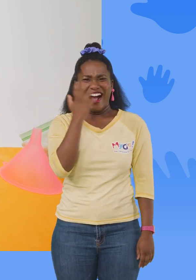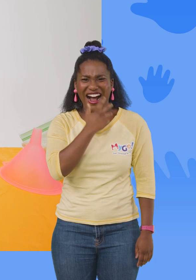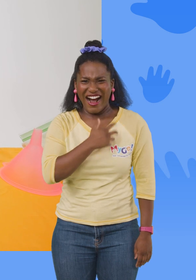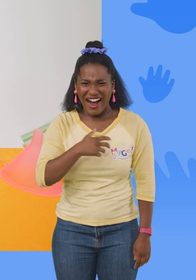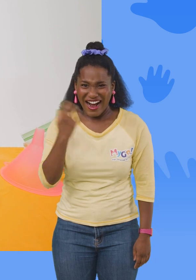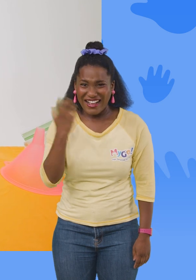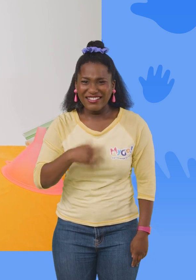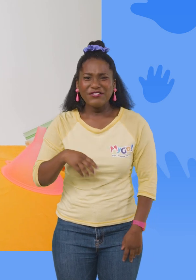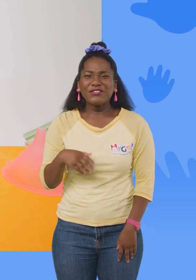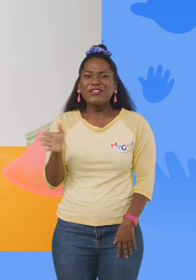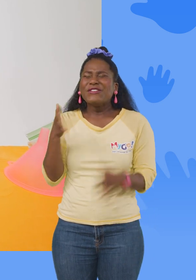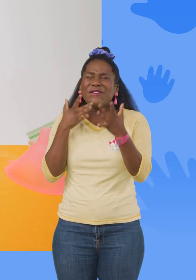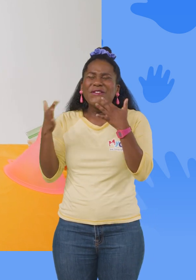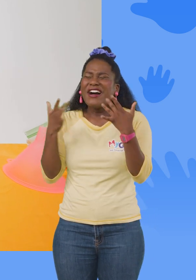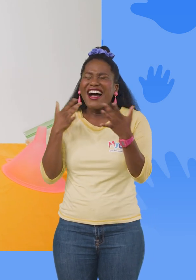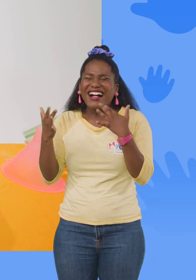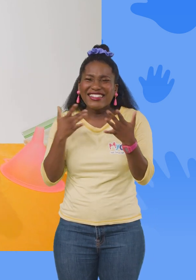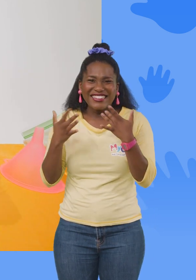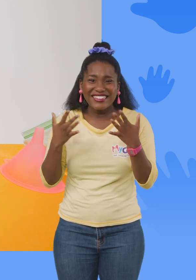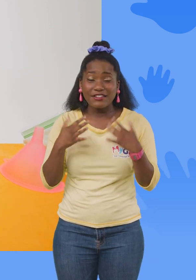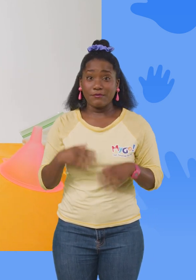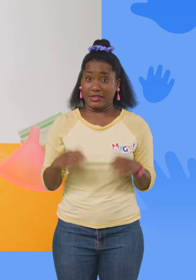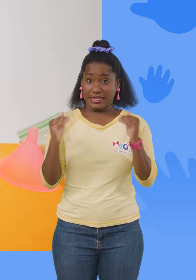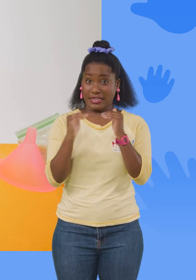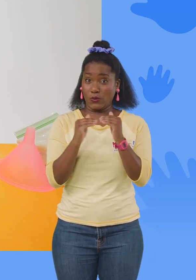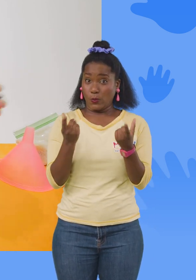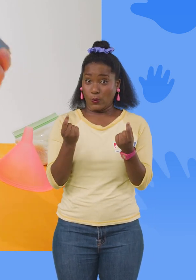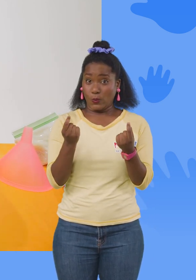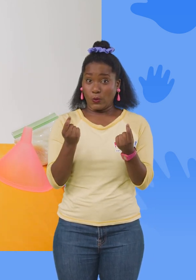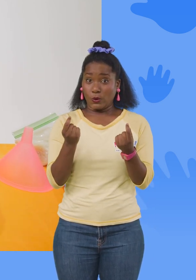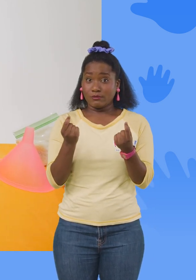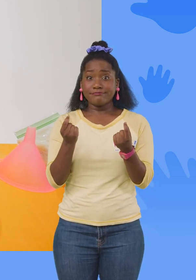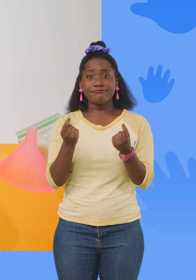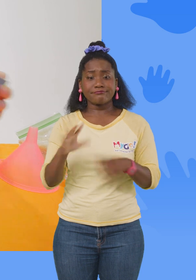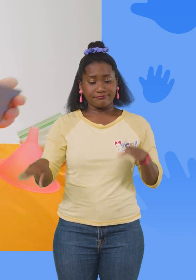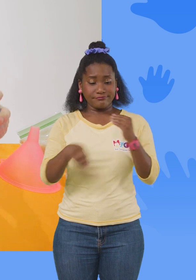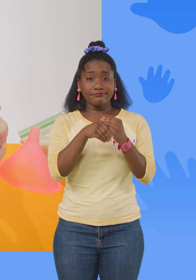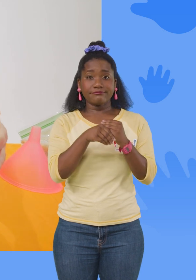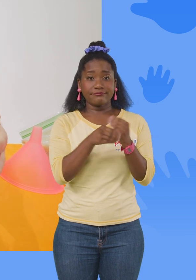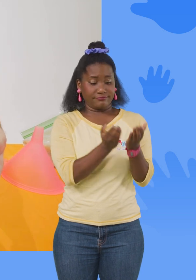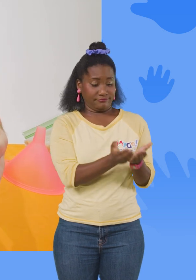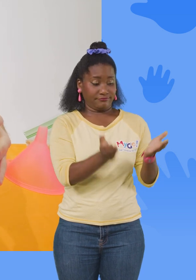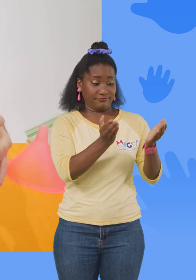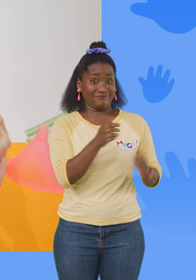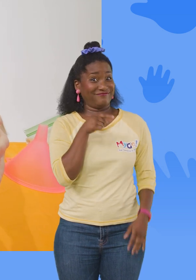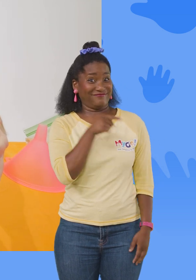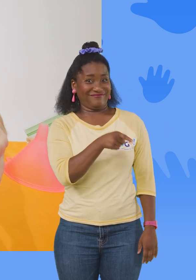and the feathers are so colorful! And to make it even, we need to add the carrying case on this side, too.